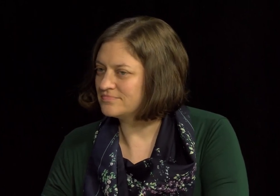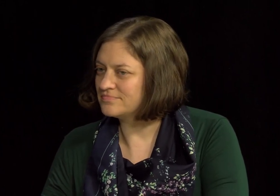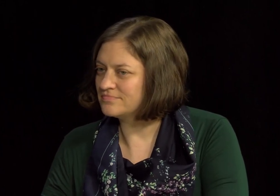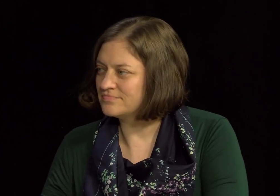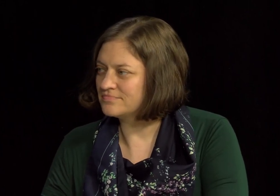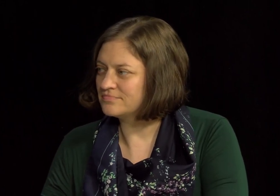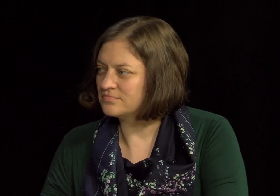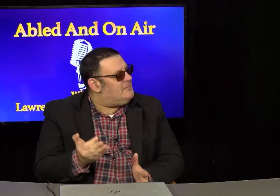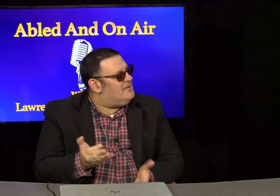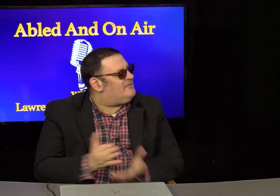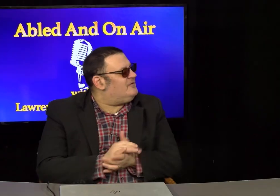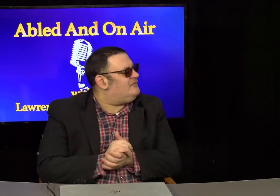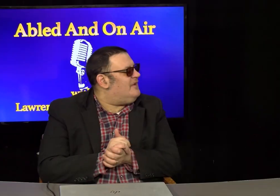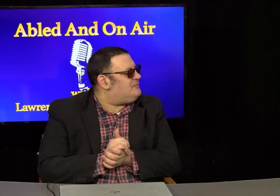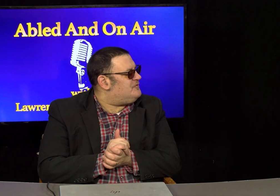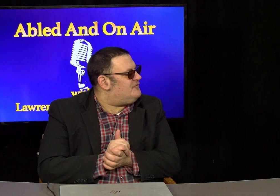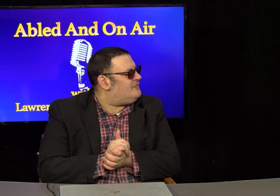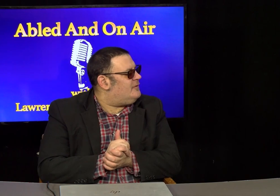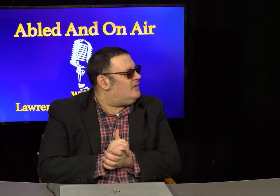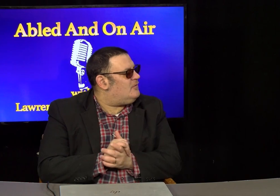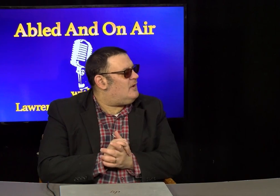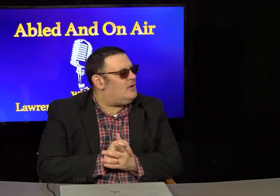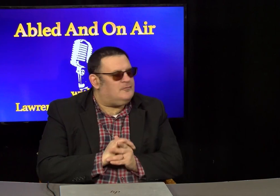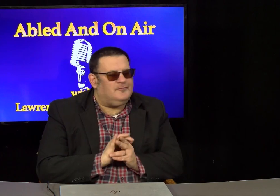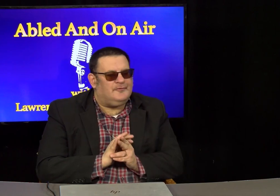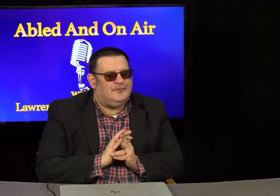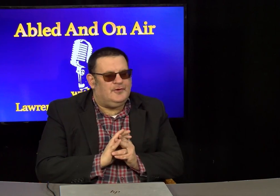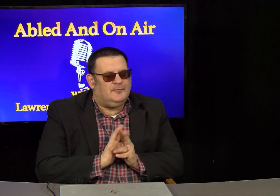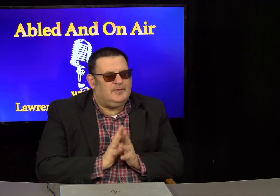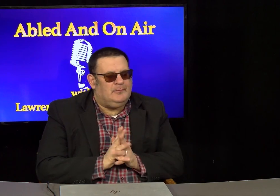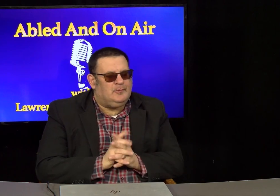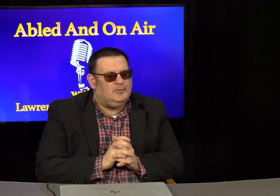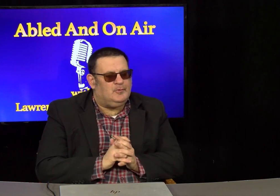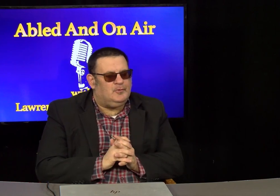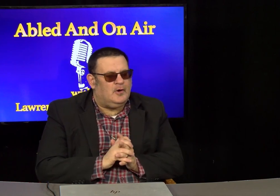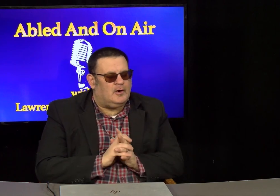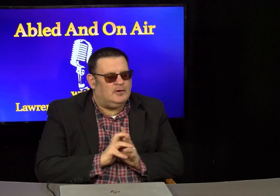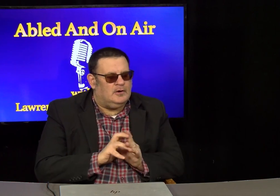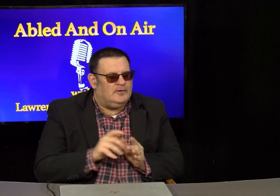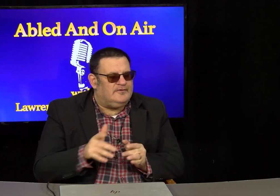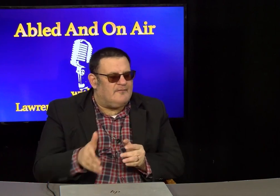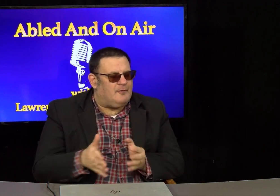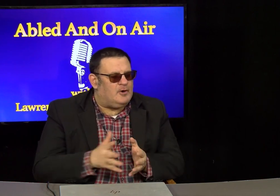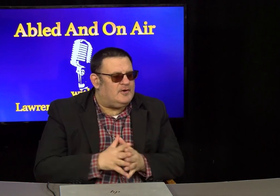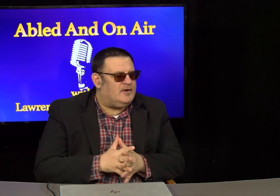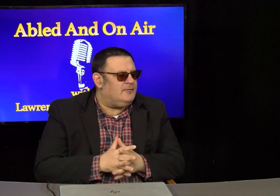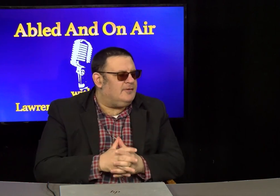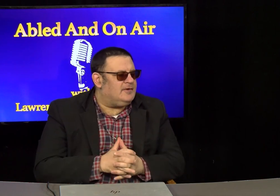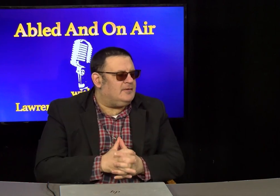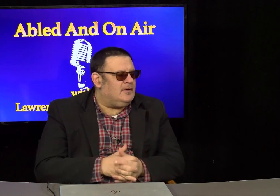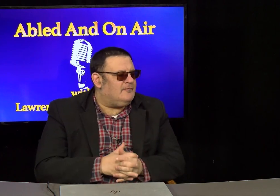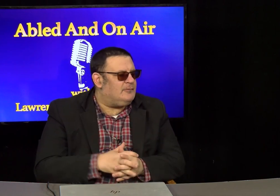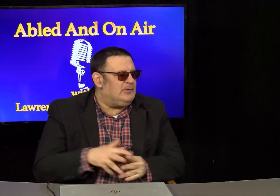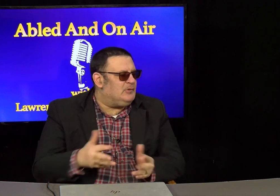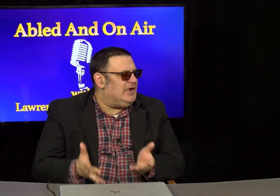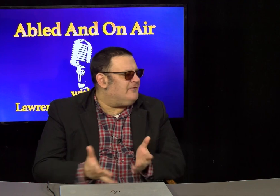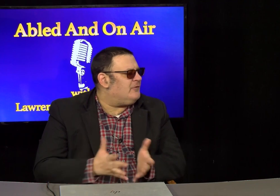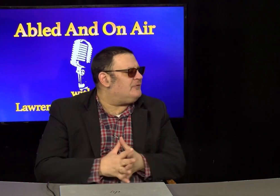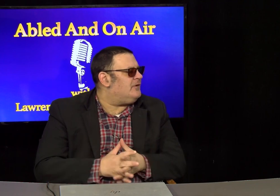What are some of the misconceptions around the people who are deaf or hard of hearing, for people that don't know